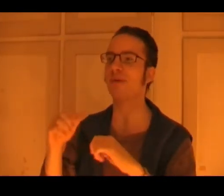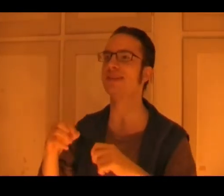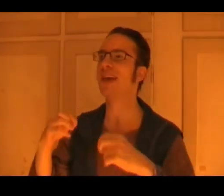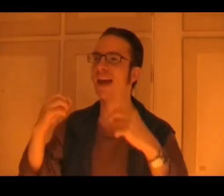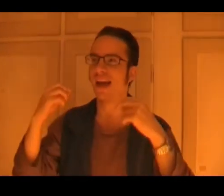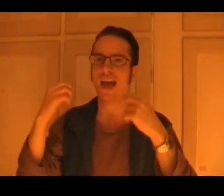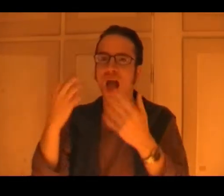is,